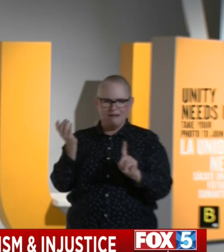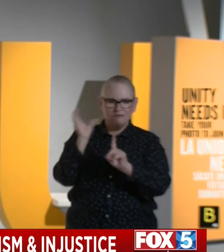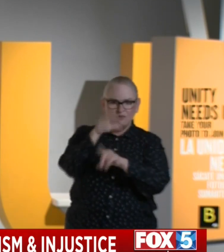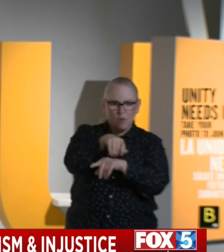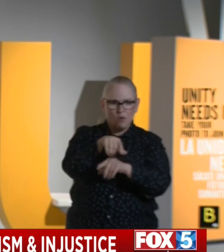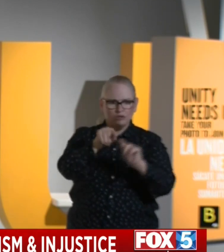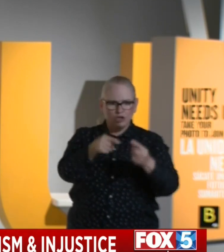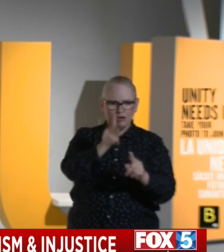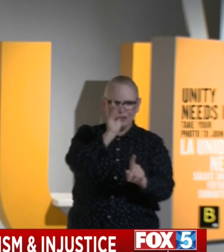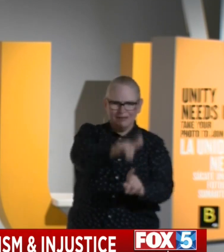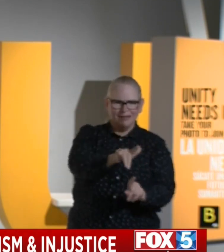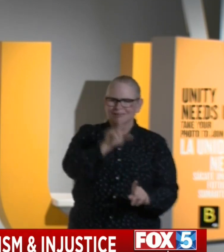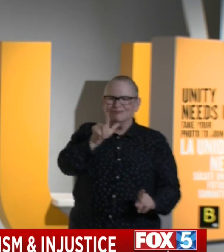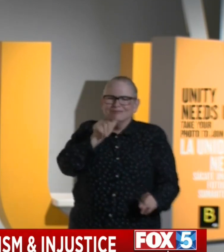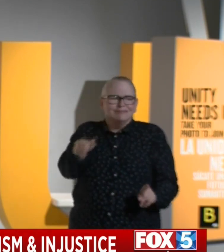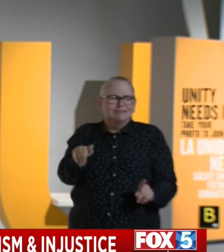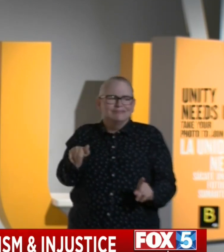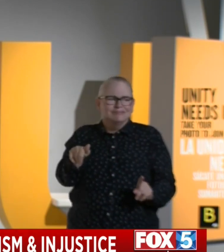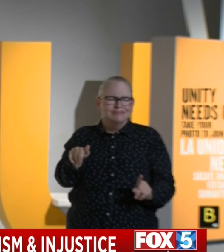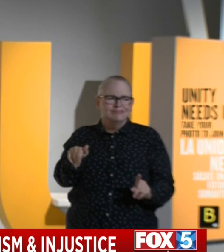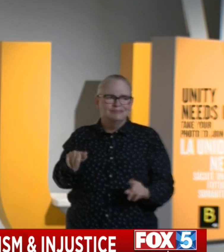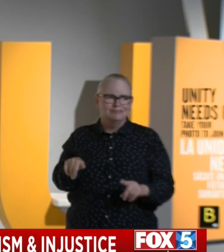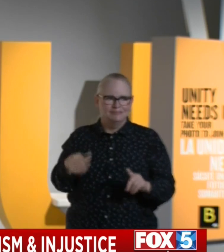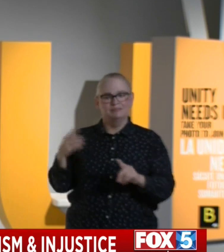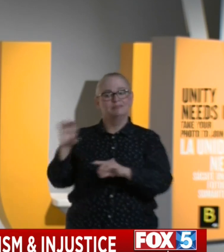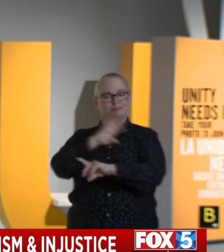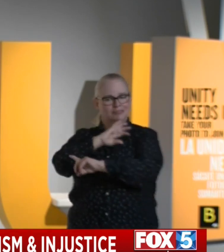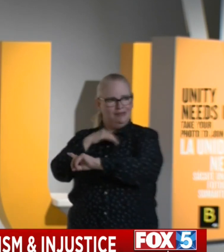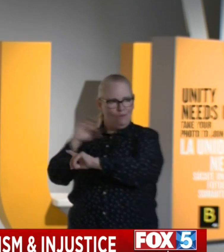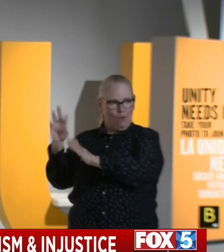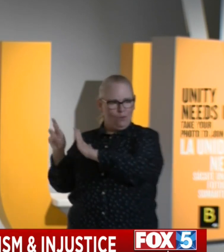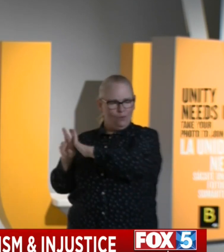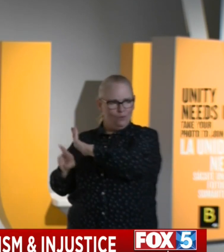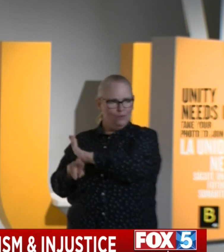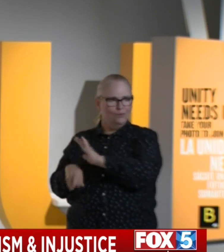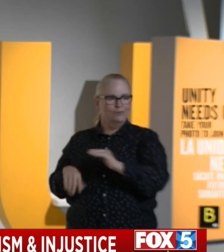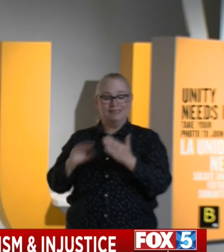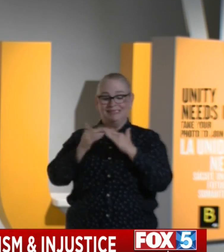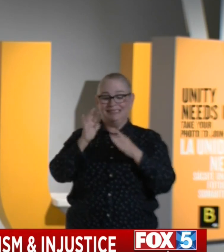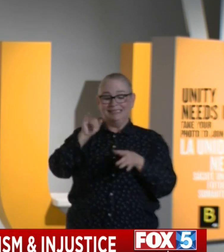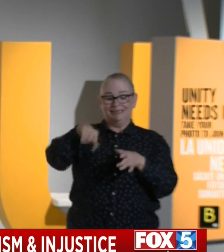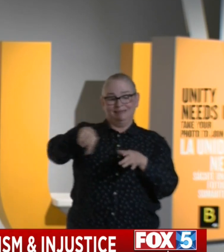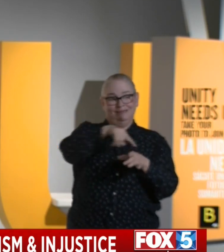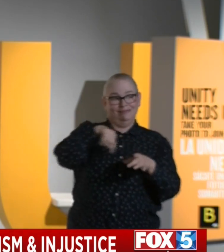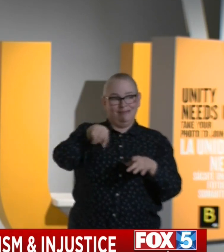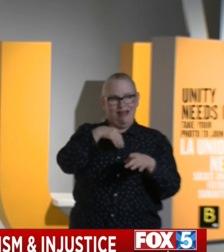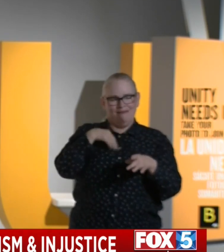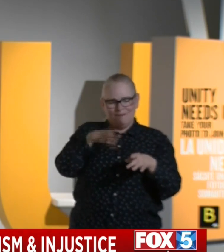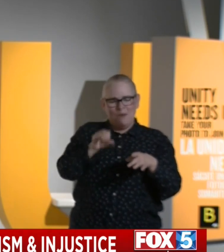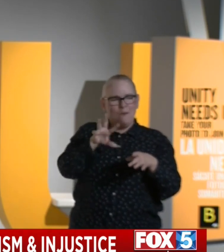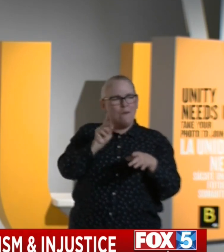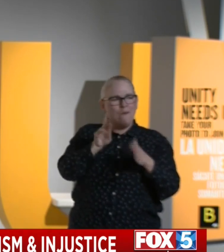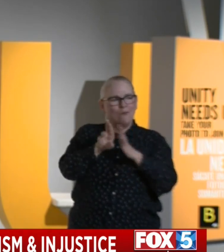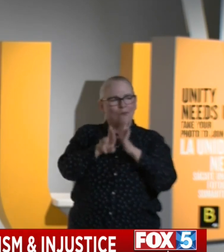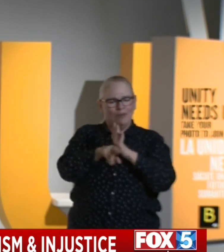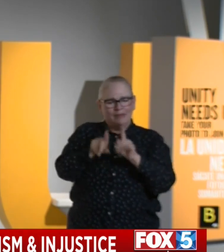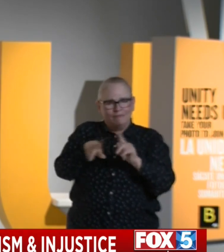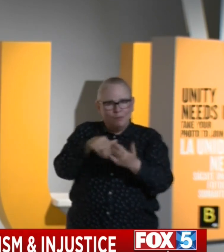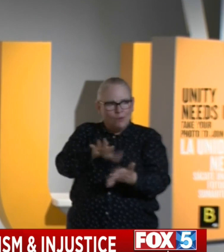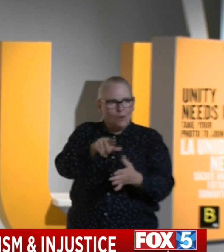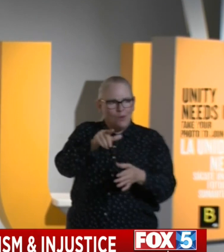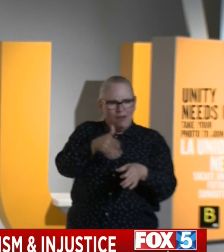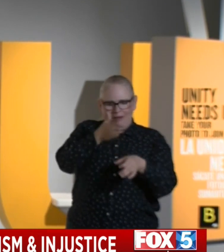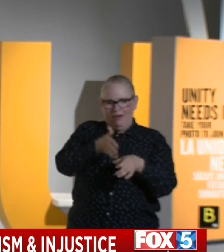has a frame. But municipalities have different approaches and it's clear to me that we need to standardize